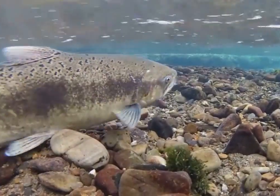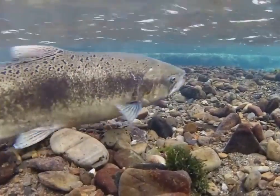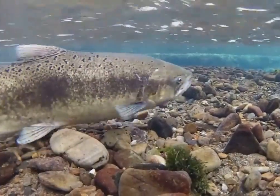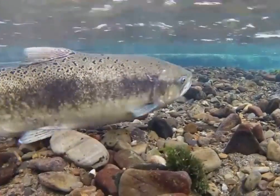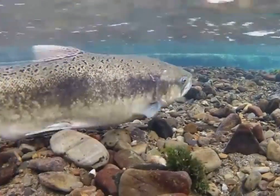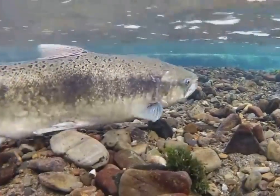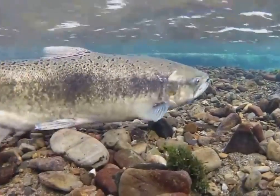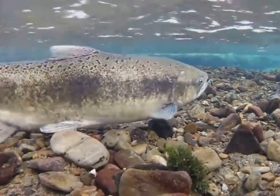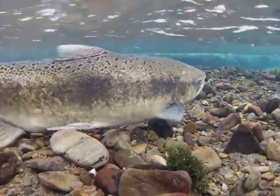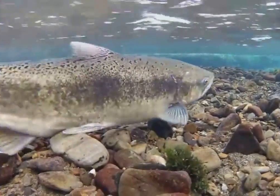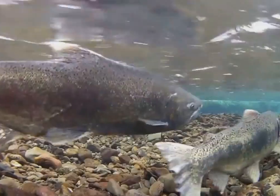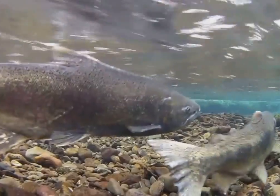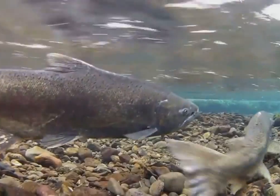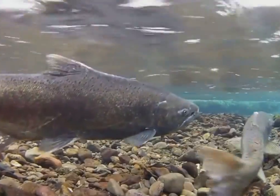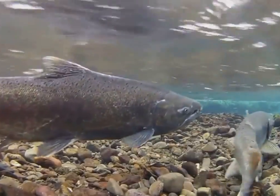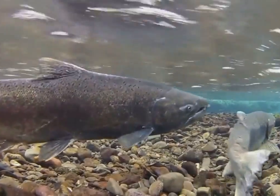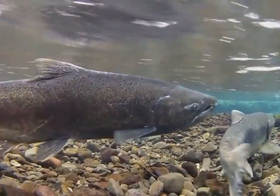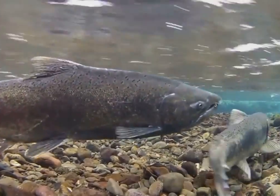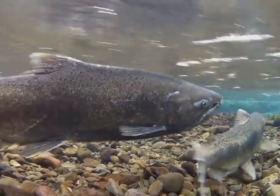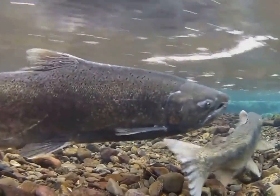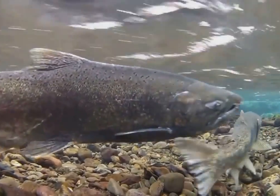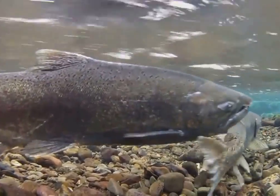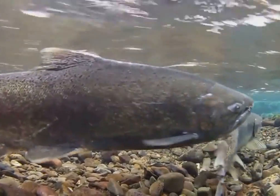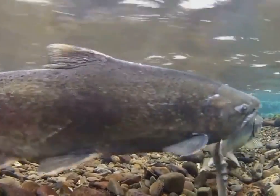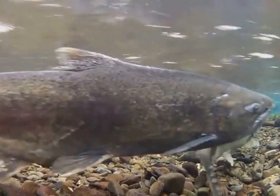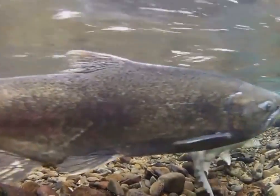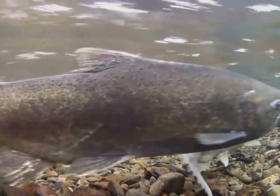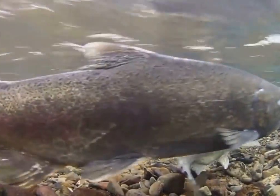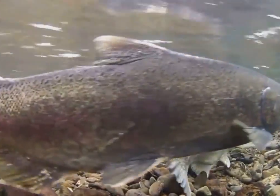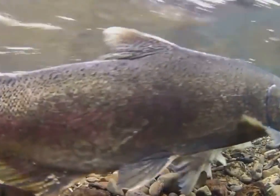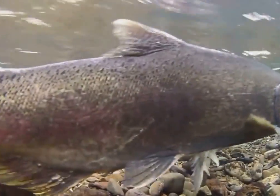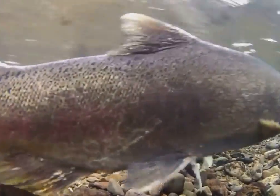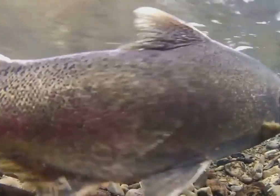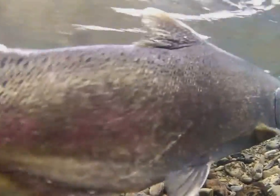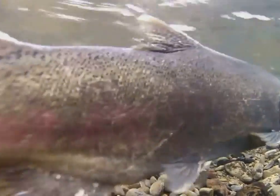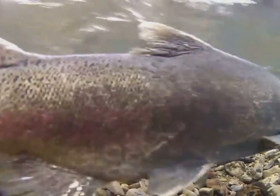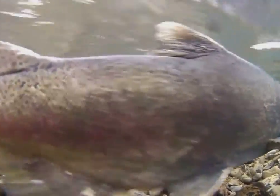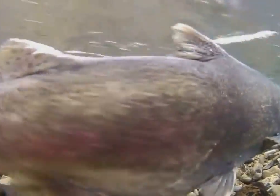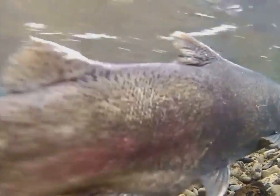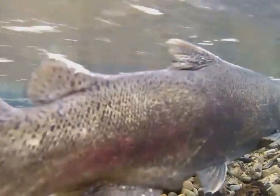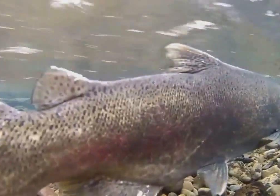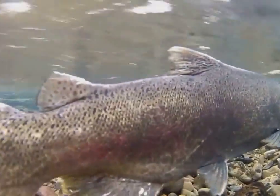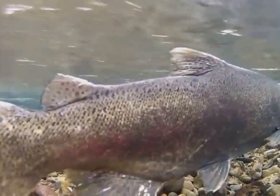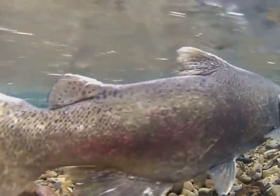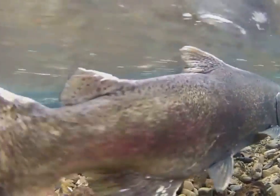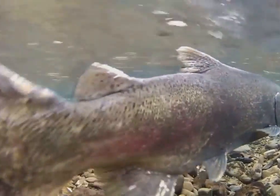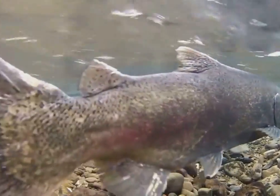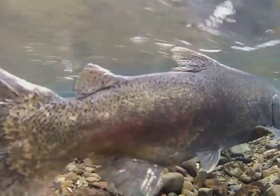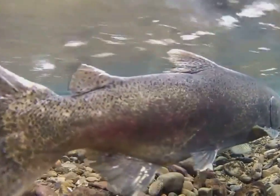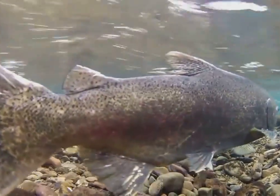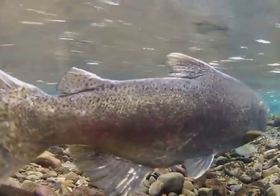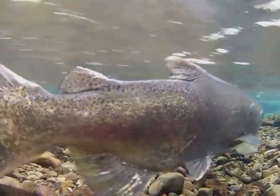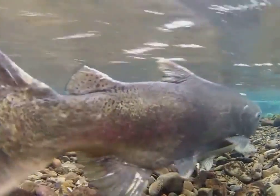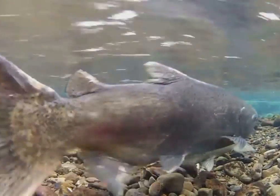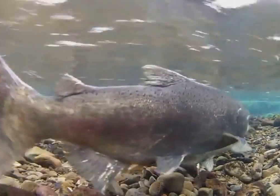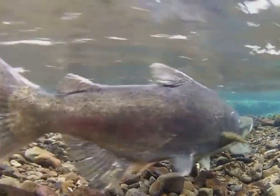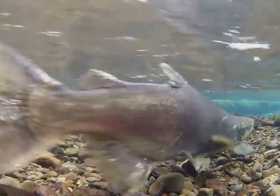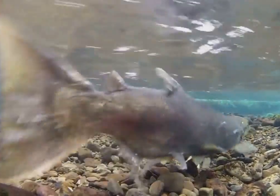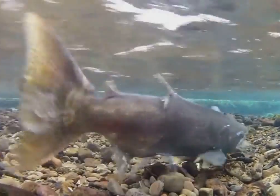place they themselves were born of, what a miracle that is to begin with. Glory to God, they are now driven to do one